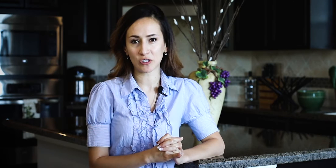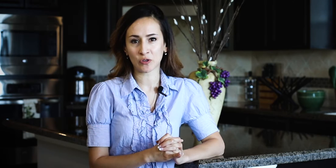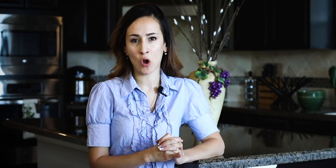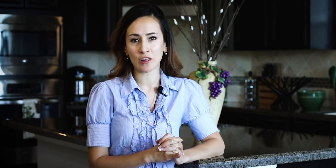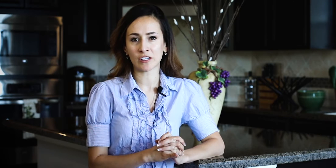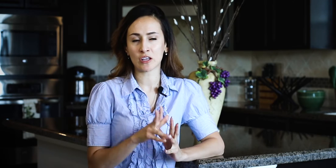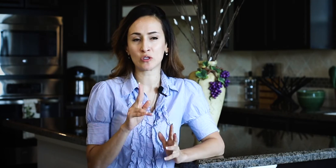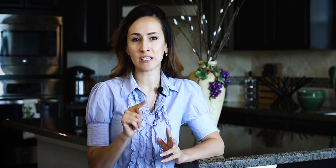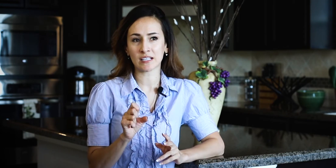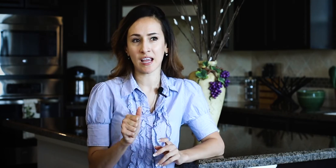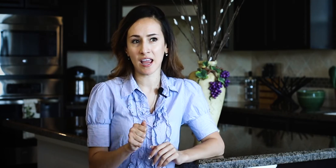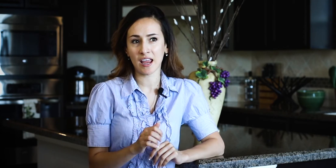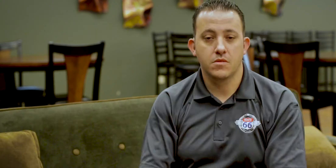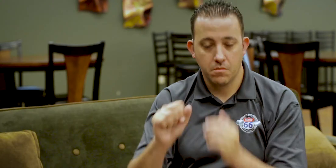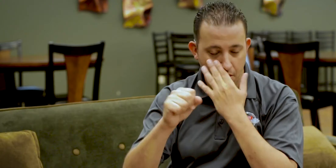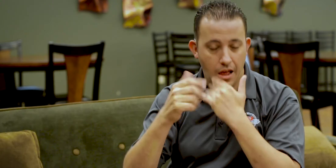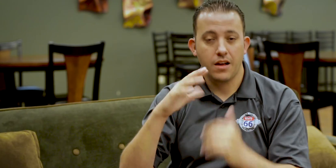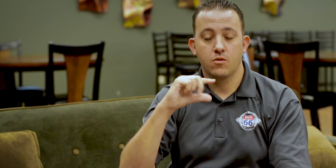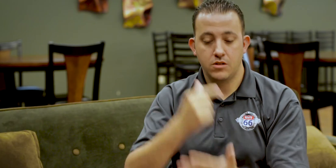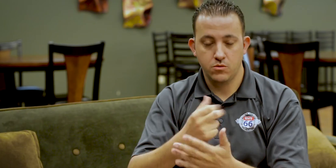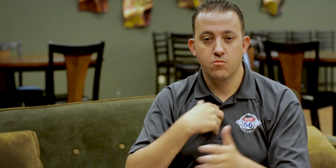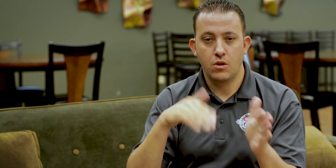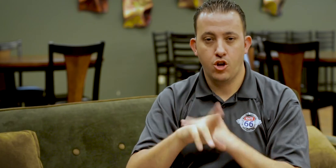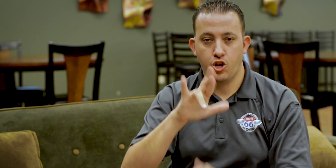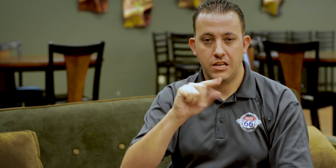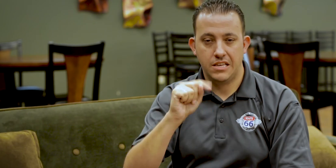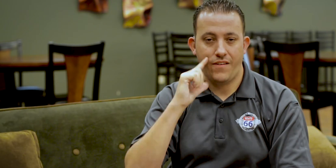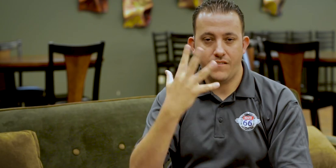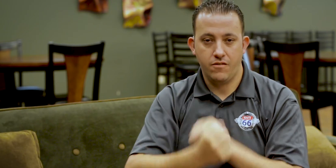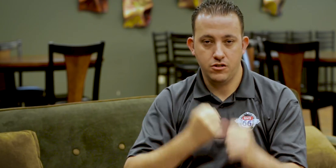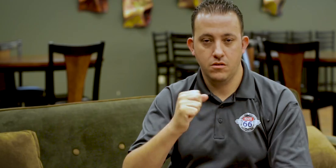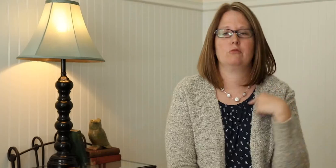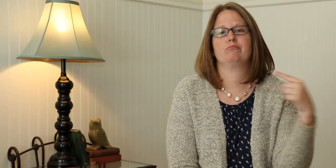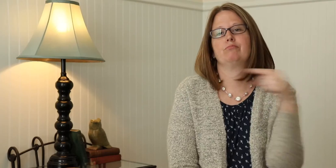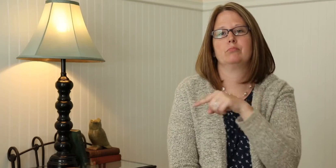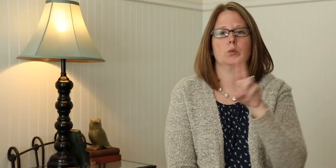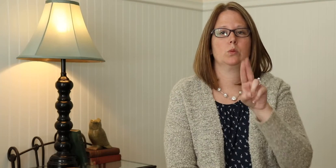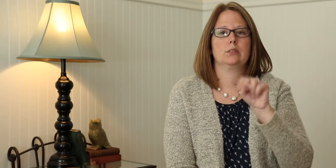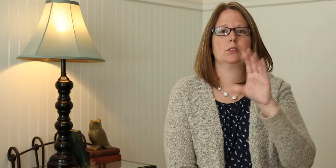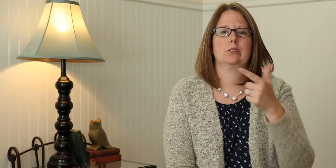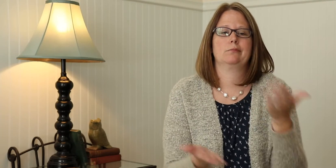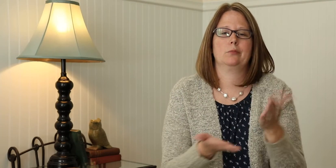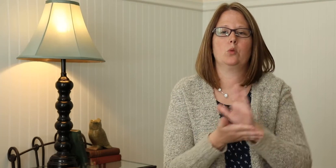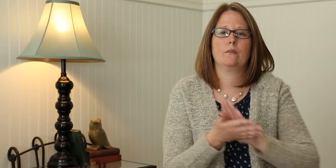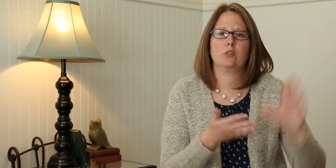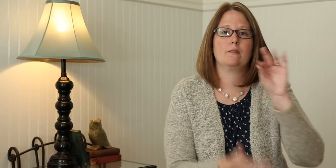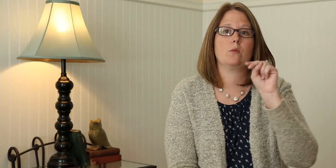to college at UTSA. After graduating, I went to RIT for five years. I went to UNGC, University of